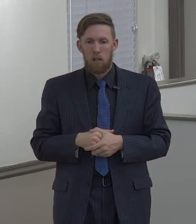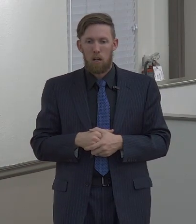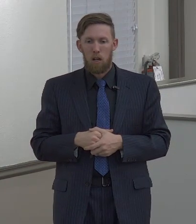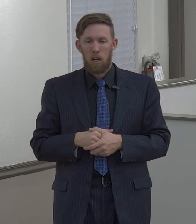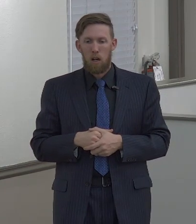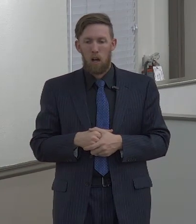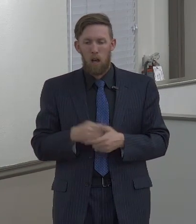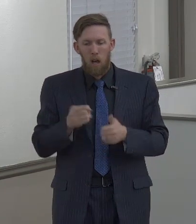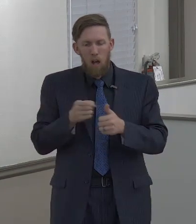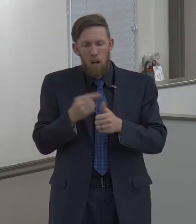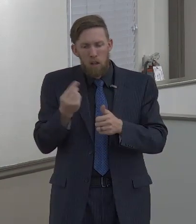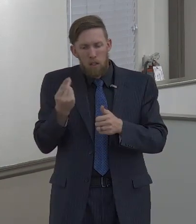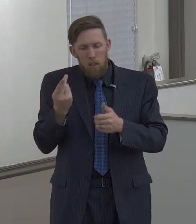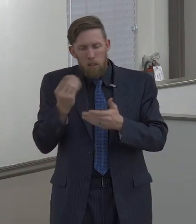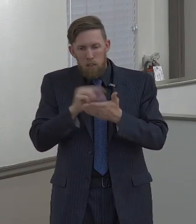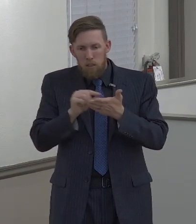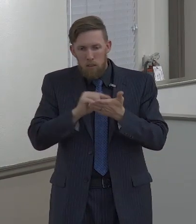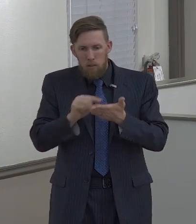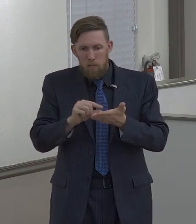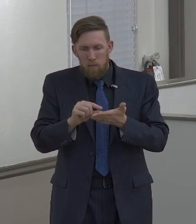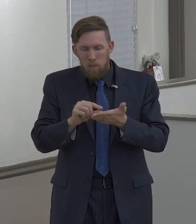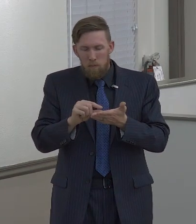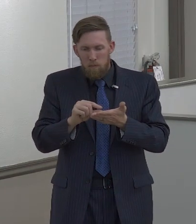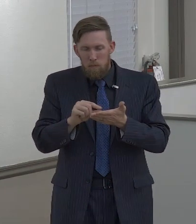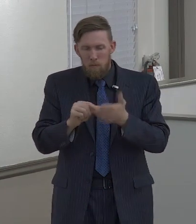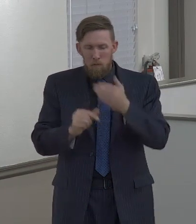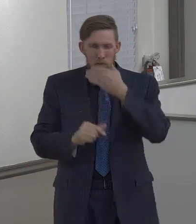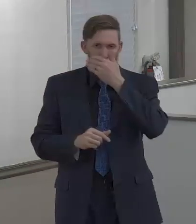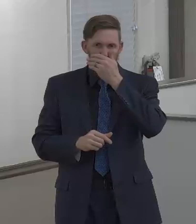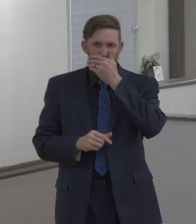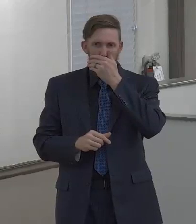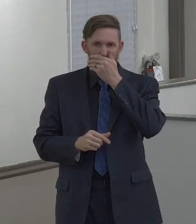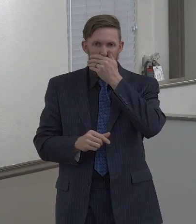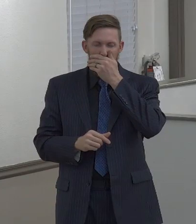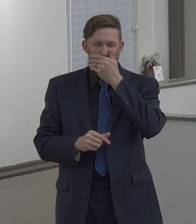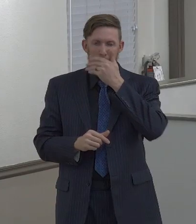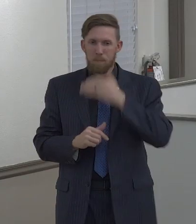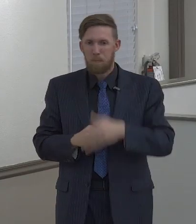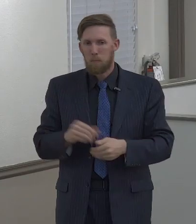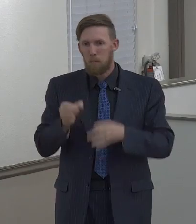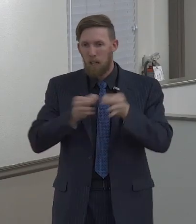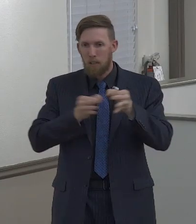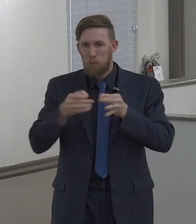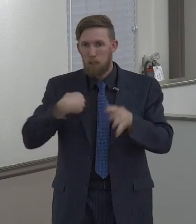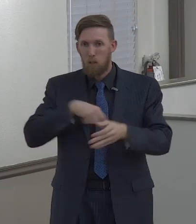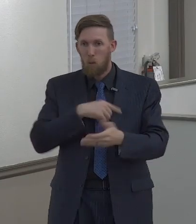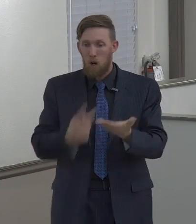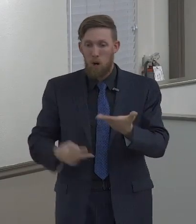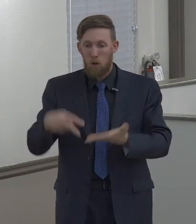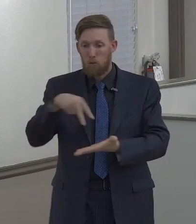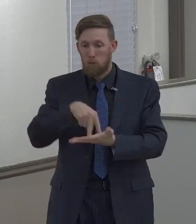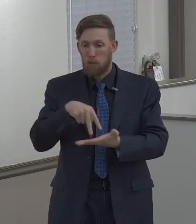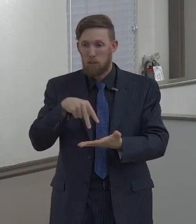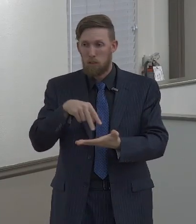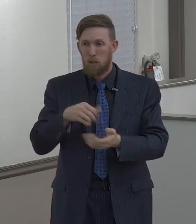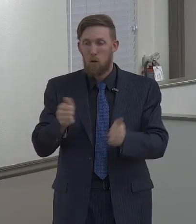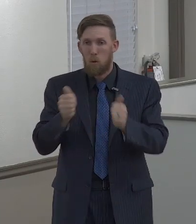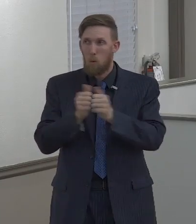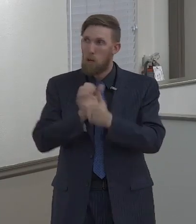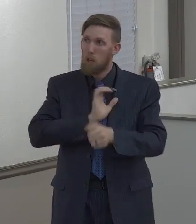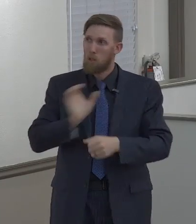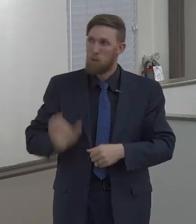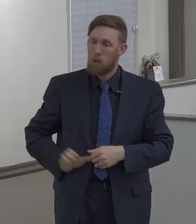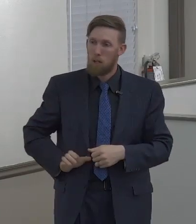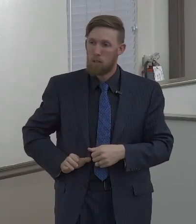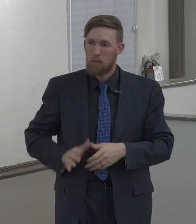The opening verses of the chapter, they point out to us that we are risen with Christ. Verse number 1, if ye then be risen with Christ.